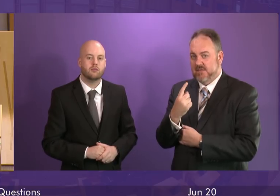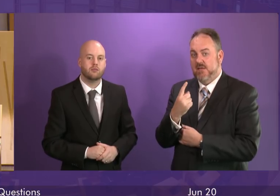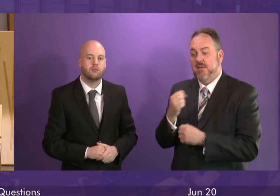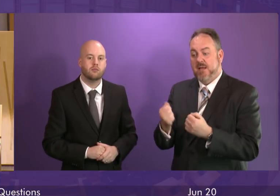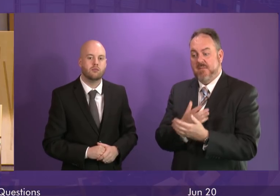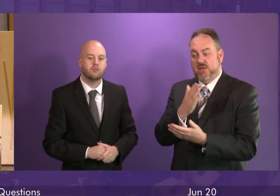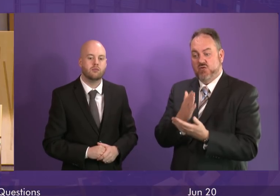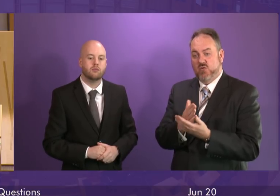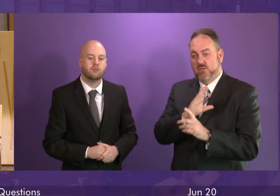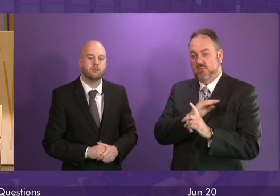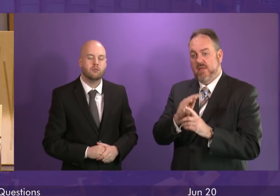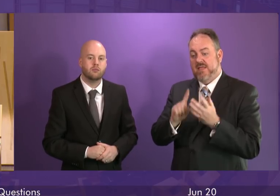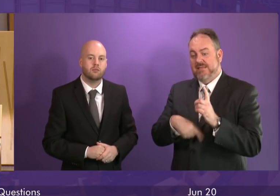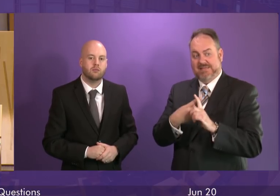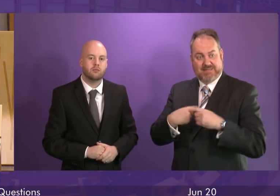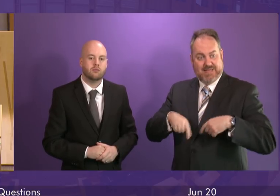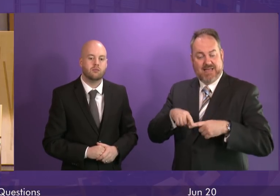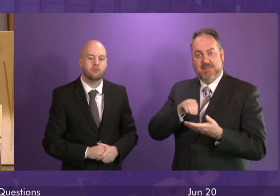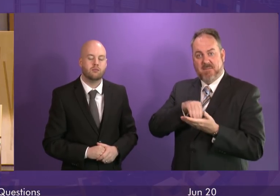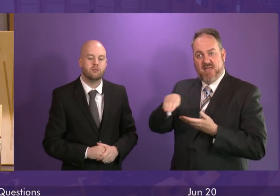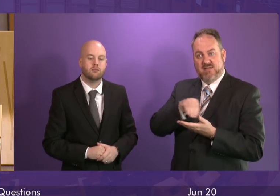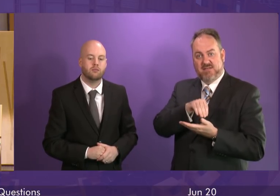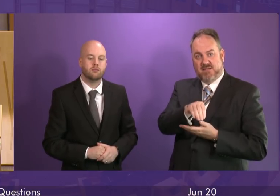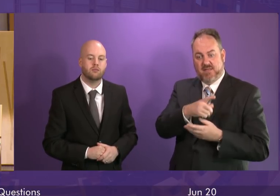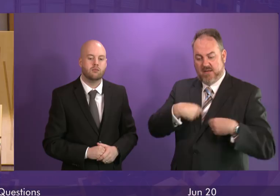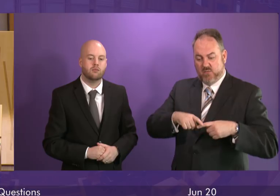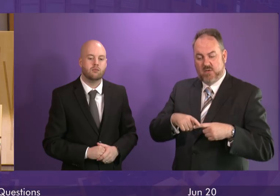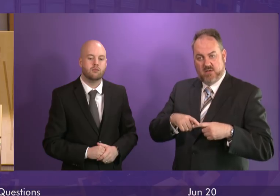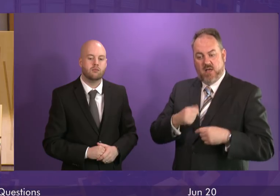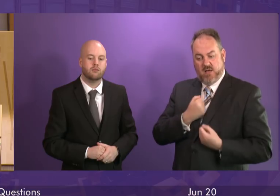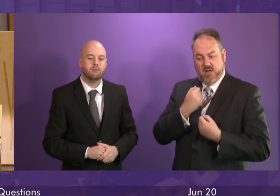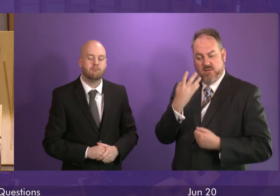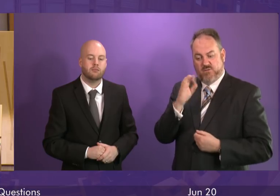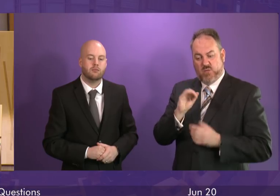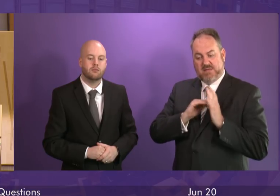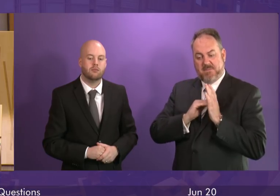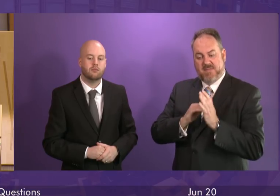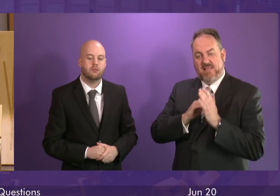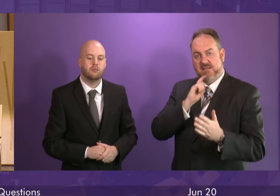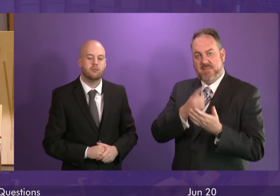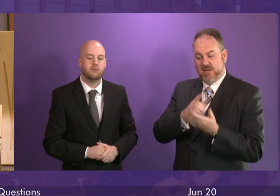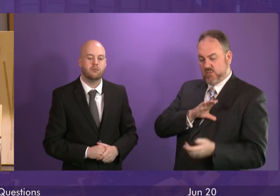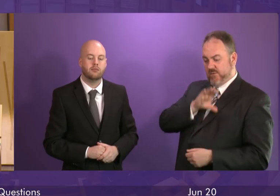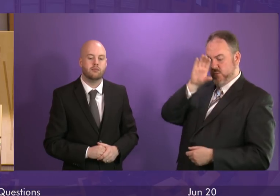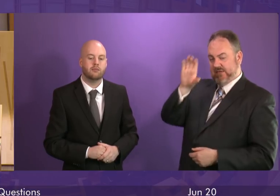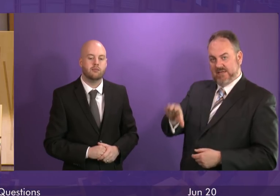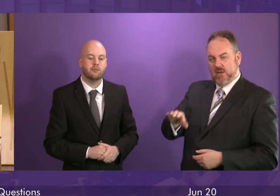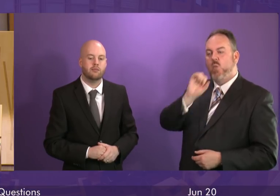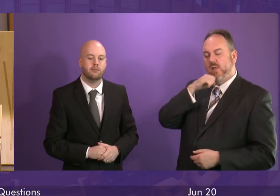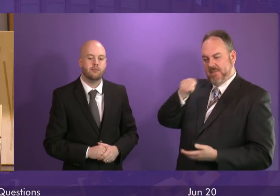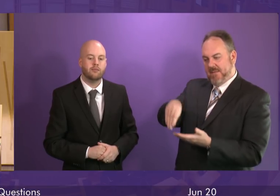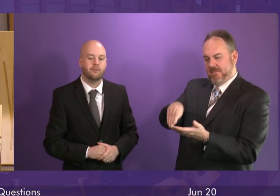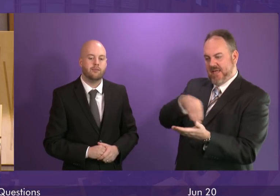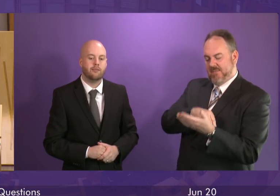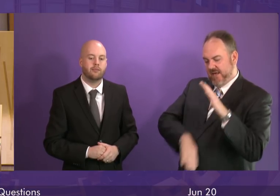taxpayer that any sale will be subject to agreement that the £40 million plus that has been loaned to Prestwick Airport will be paid back in full